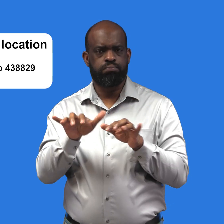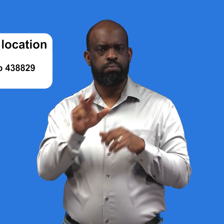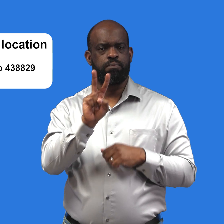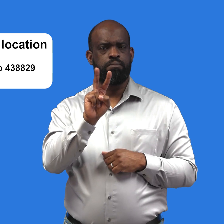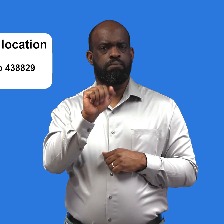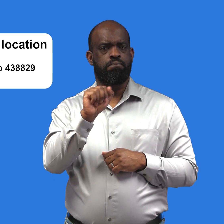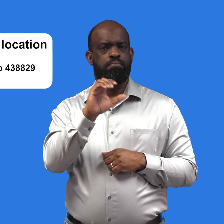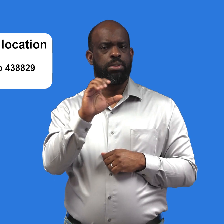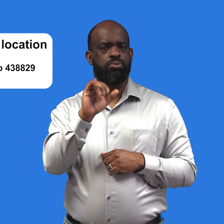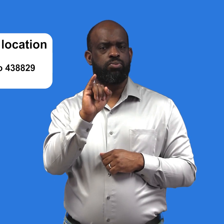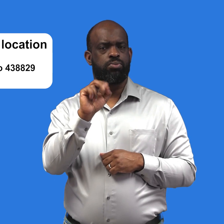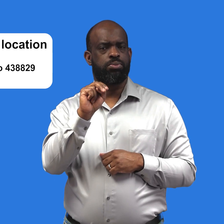.gov.